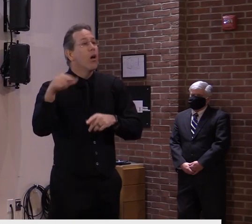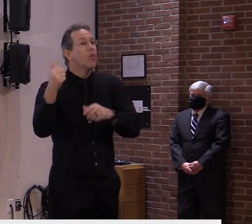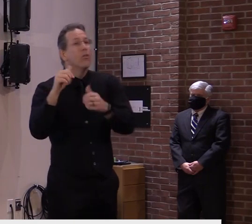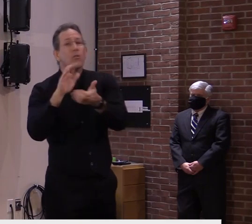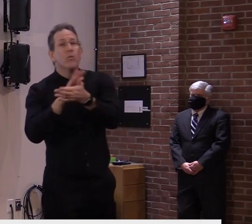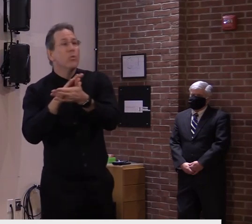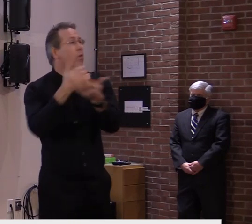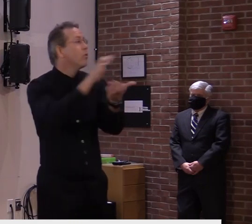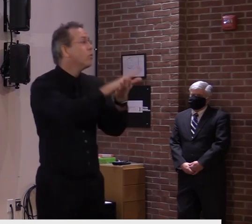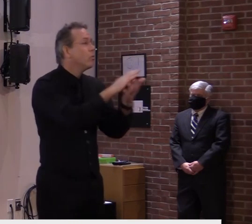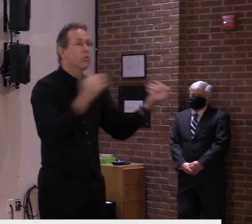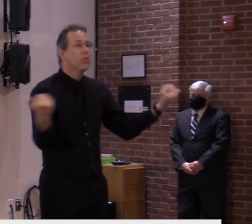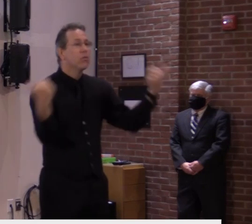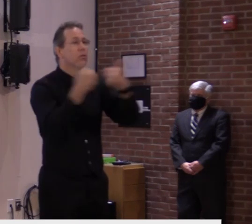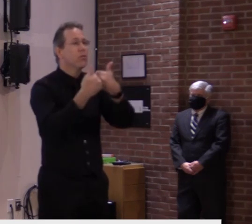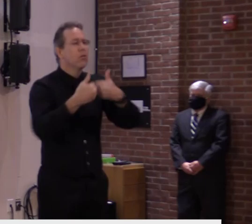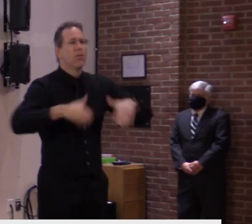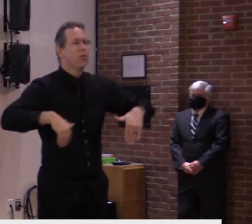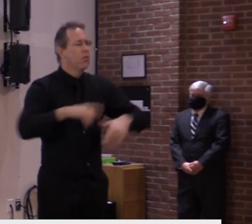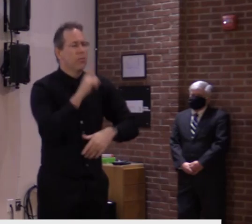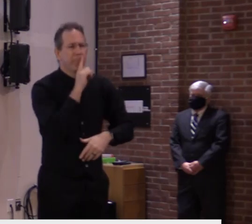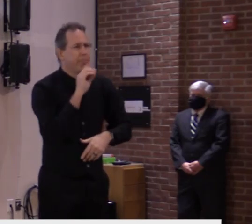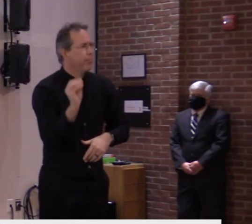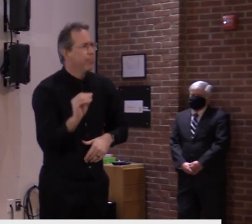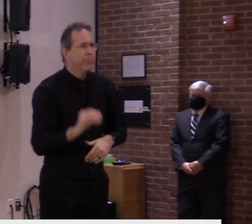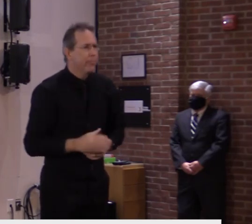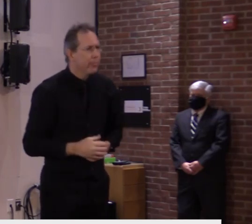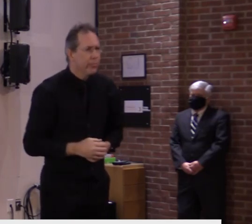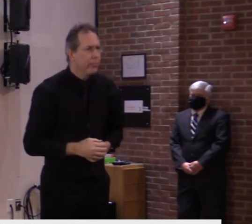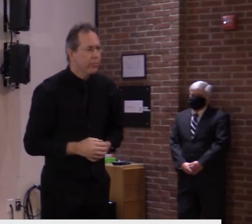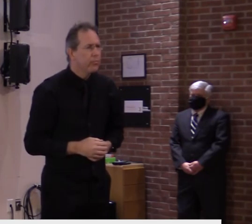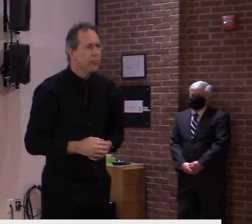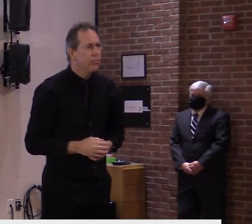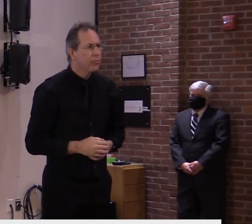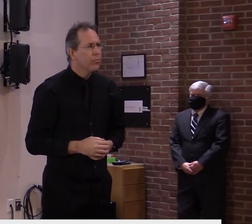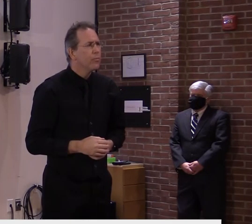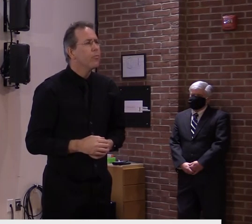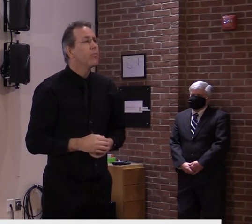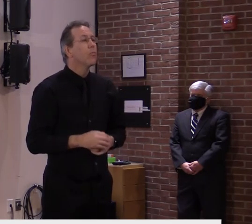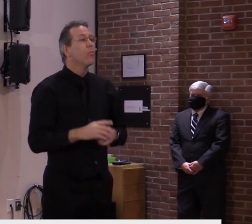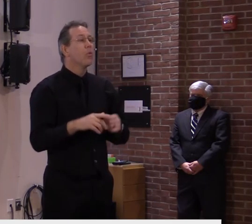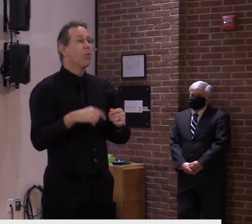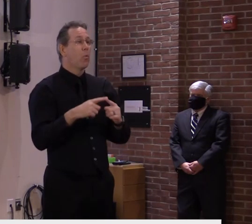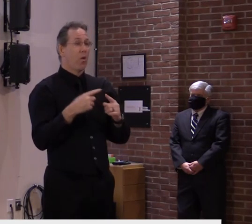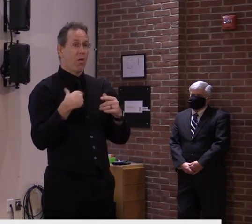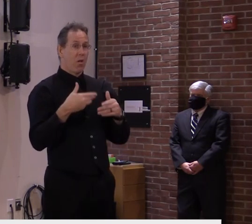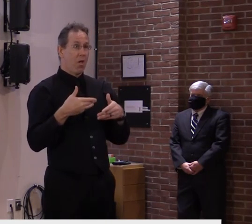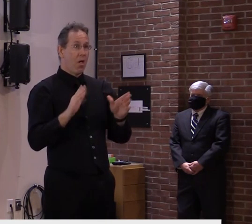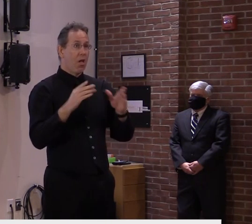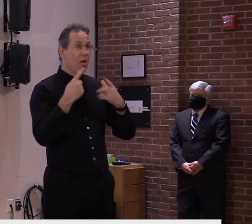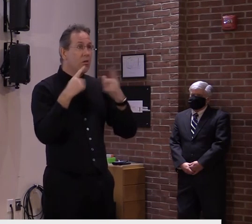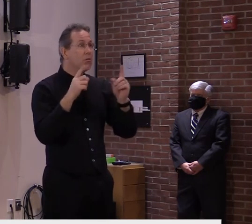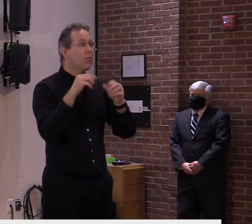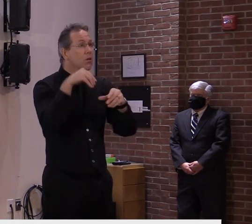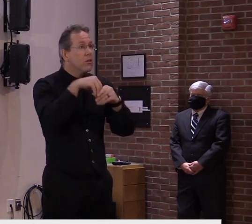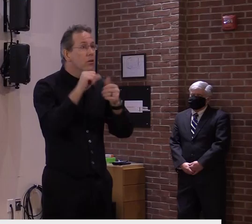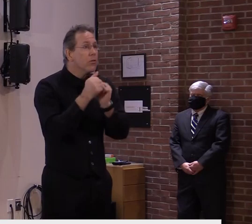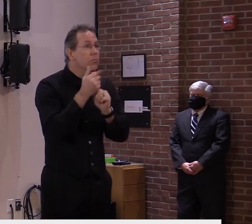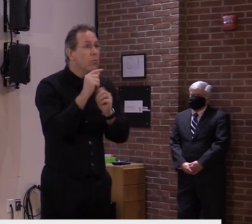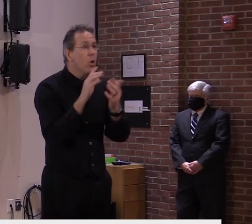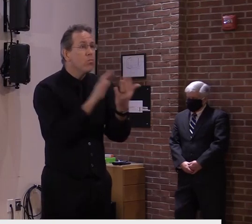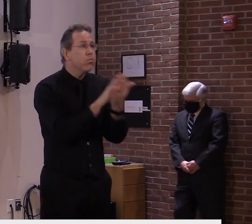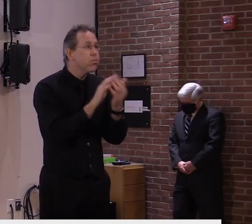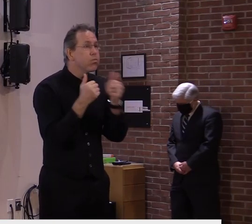I don't know when exactly that's going to be, but we'll just have to see what the data and science